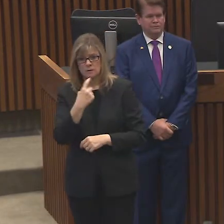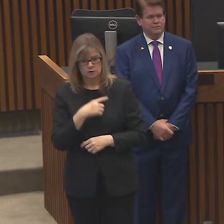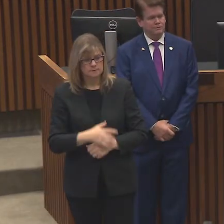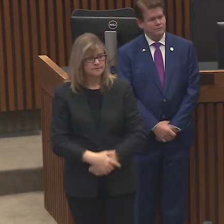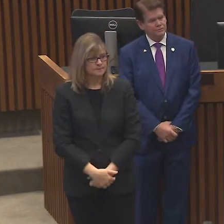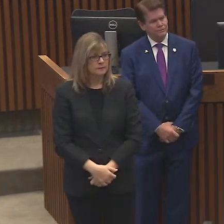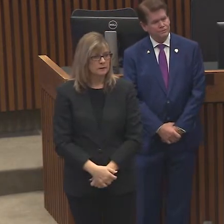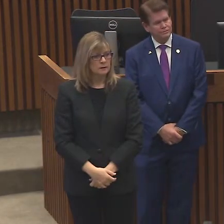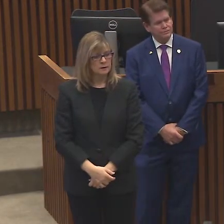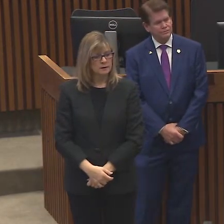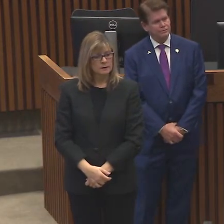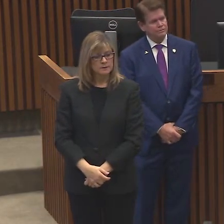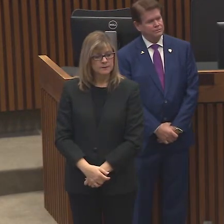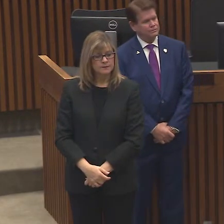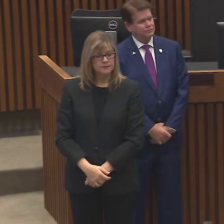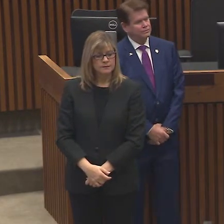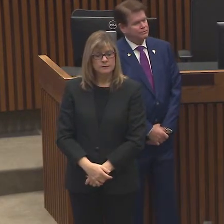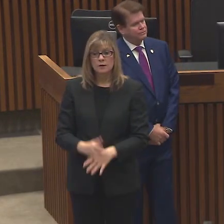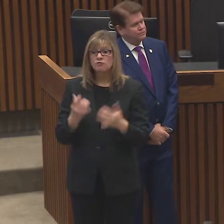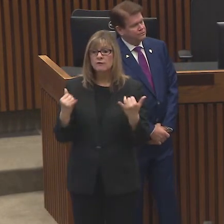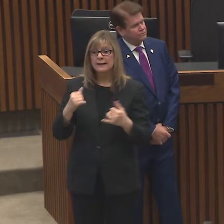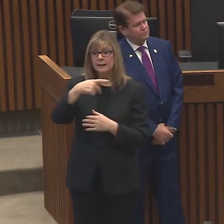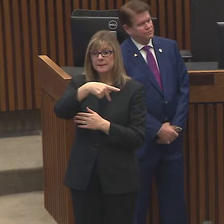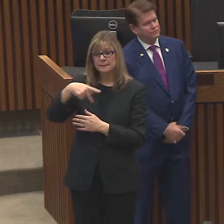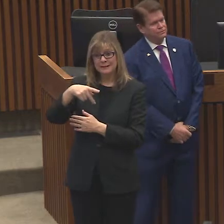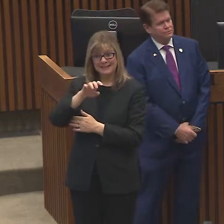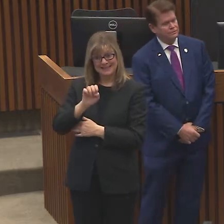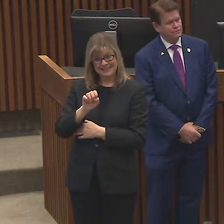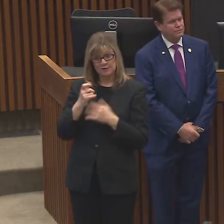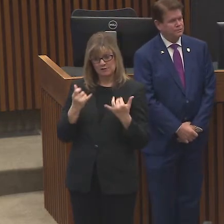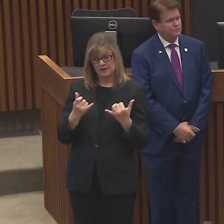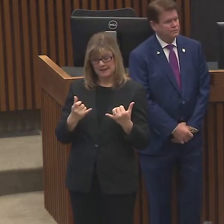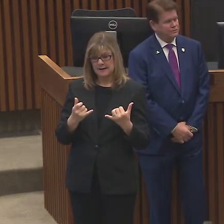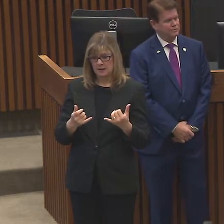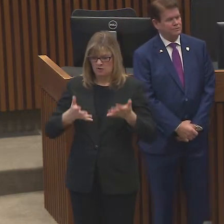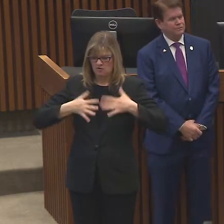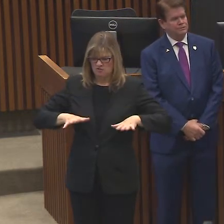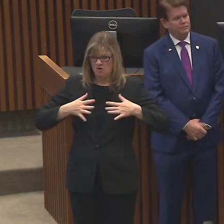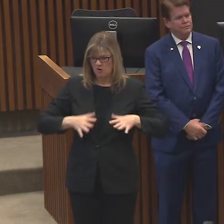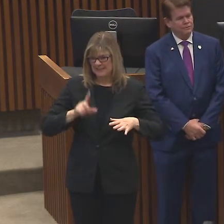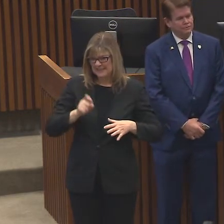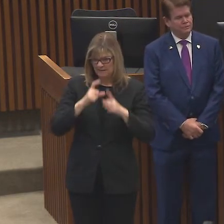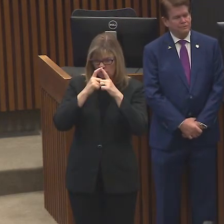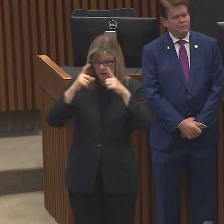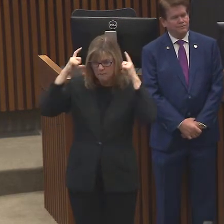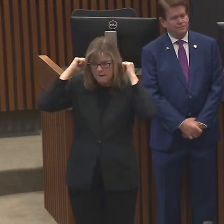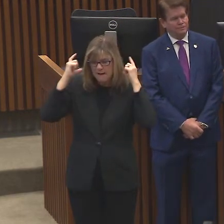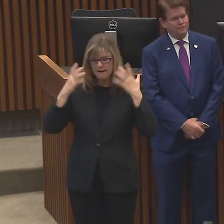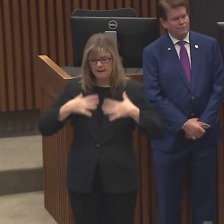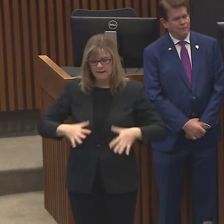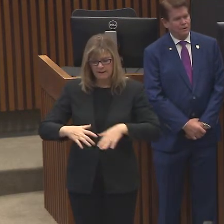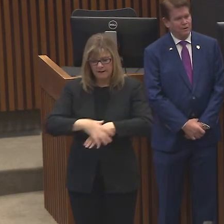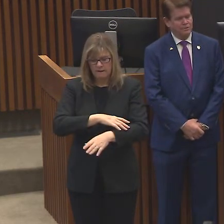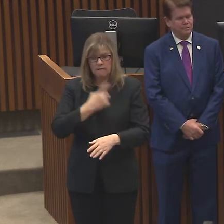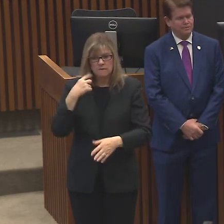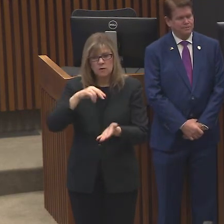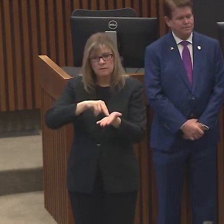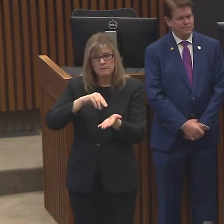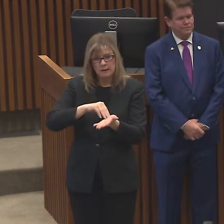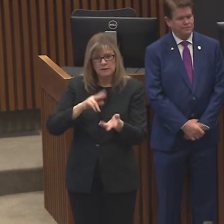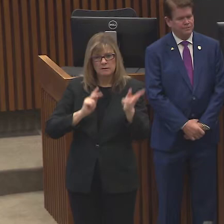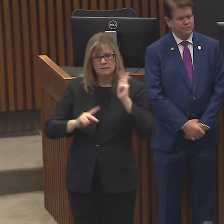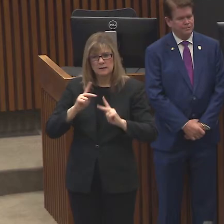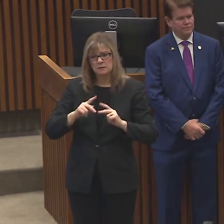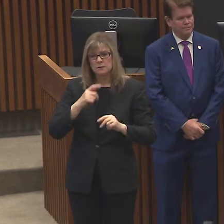I think as far as PPE currently, I think we're all in pretty good shape as far as N95 mask availability and uh, different